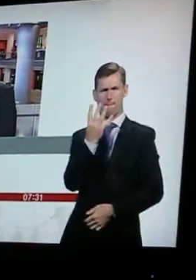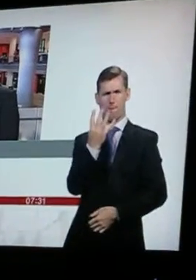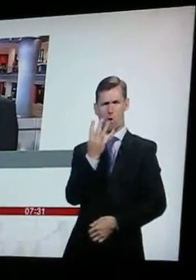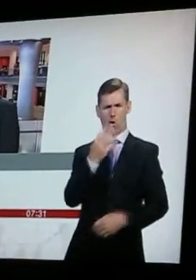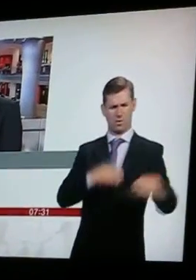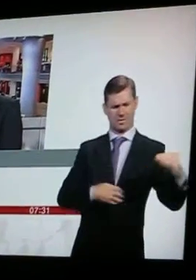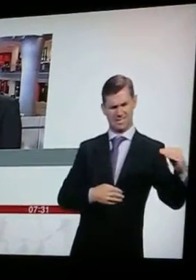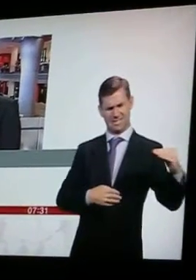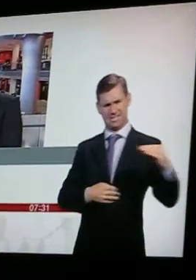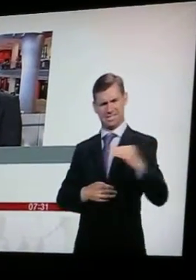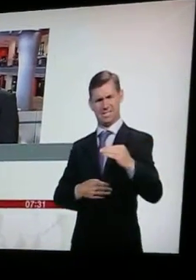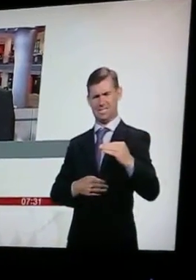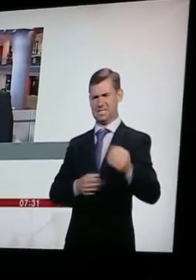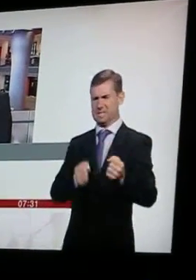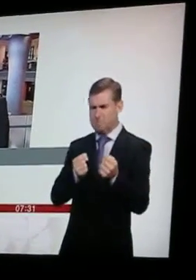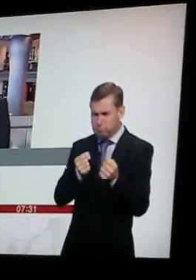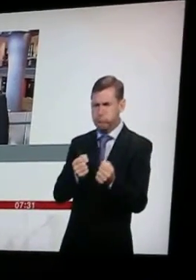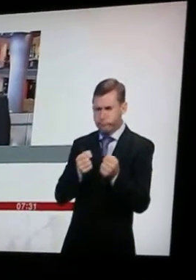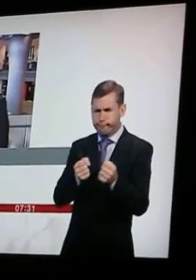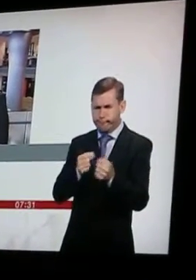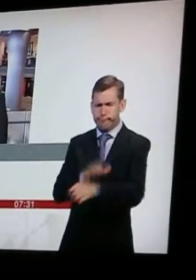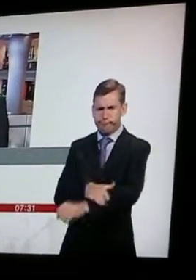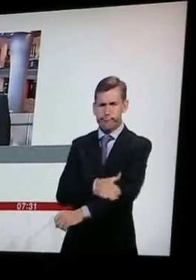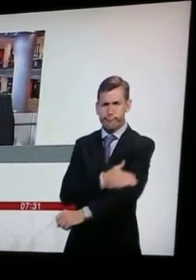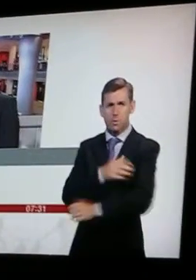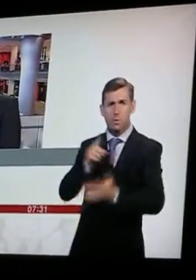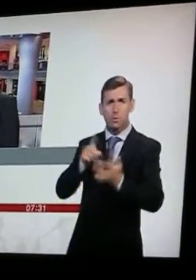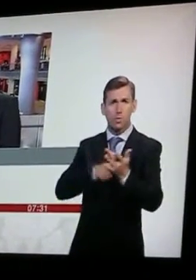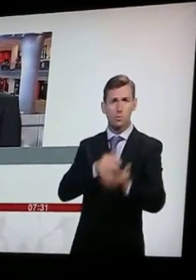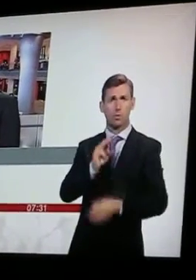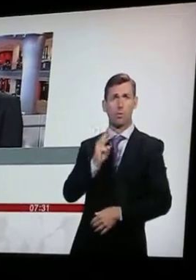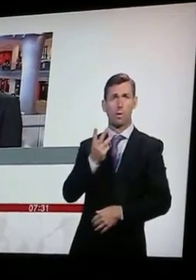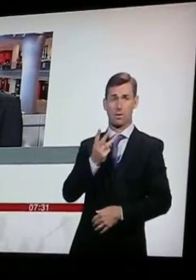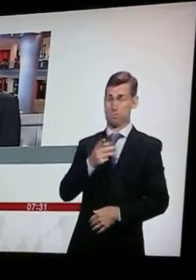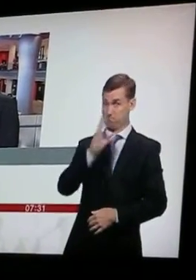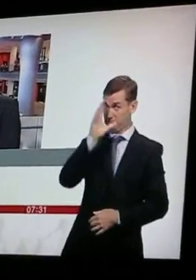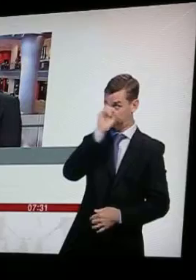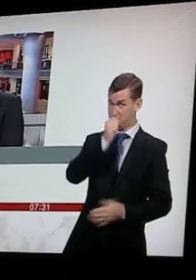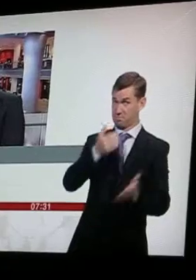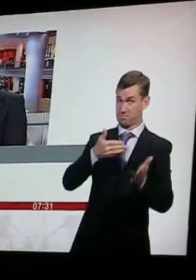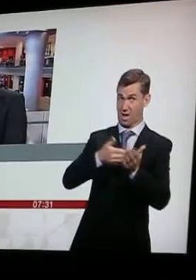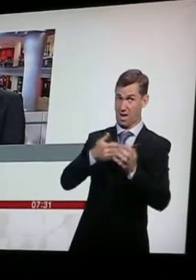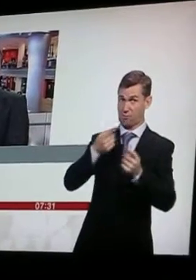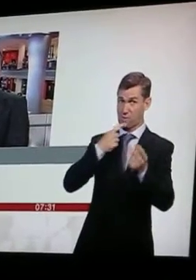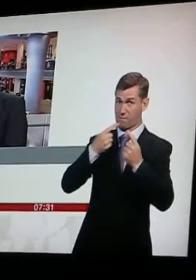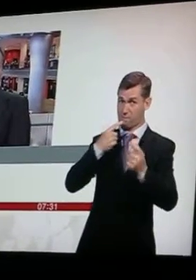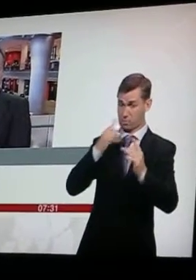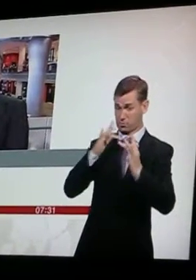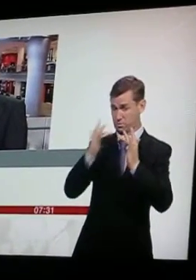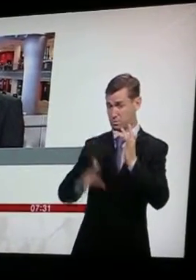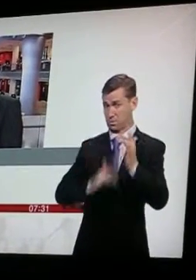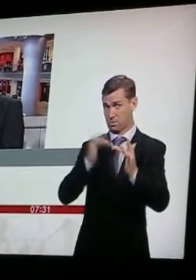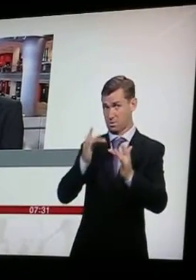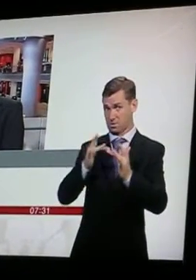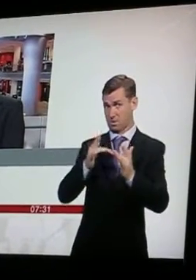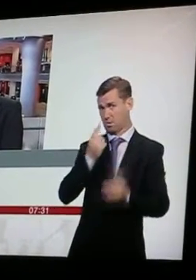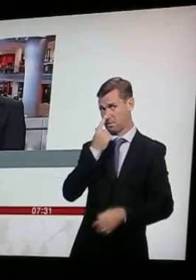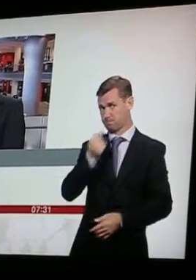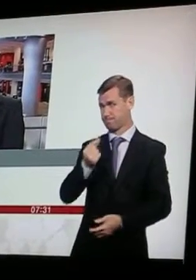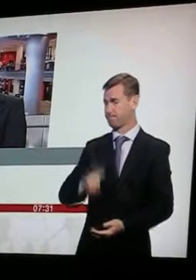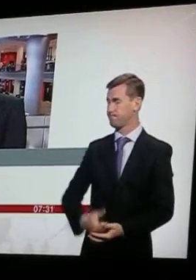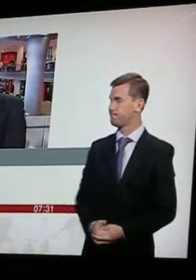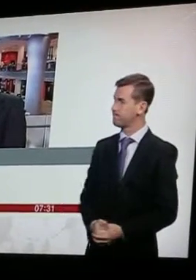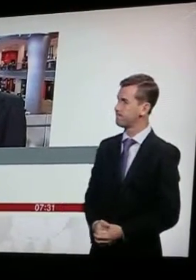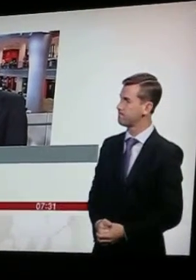This time from Junction 3 onto the elevated section. Remember, of course, you can get a travel update every 15 minutes. That's on our radio